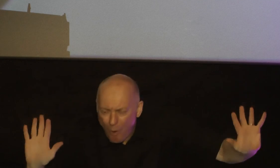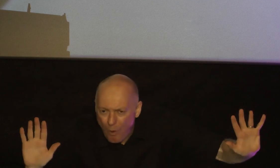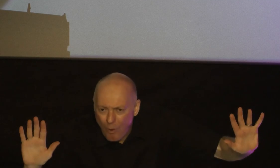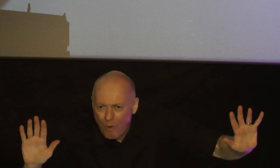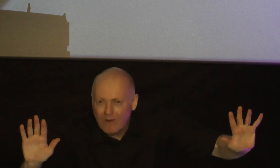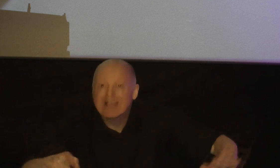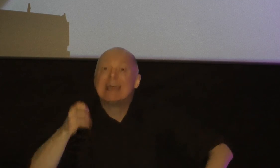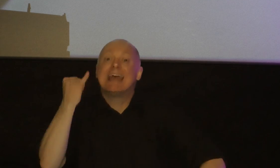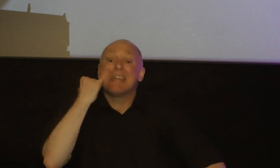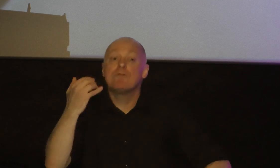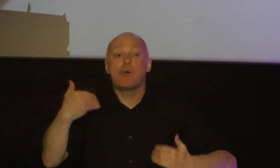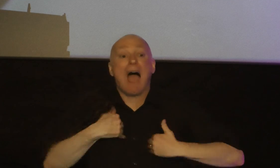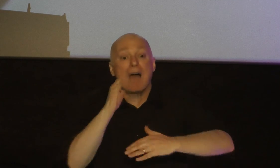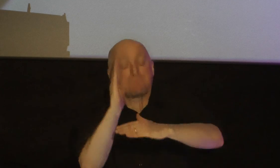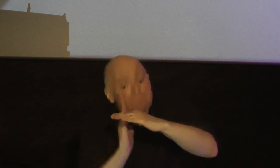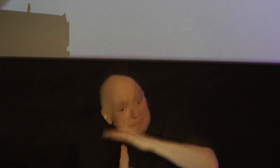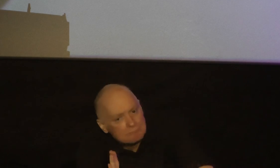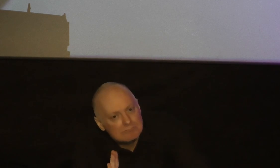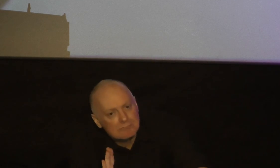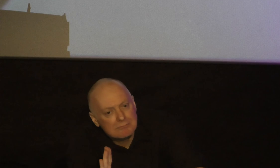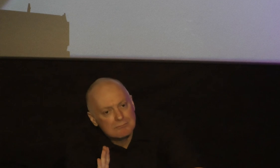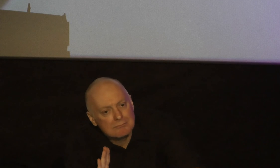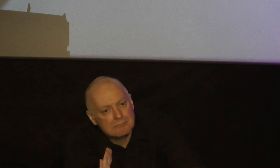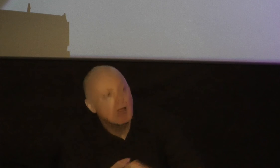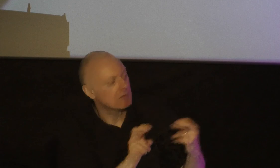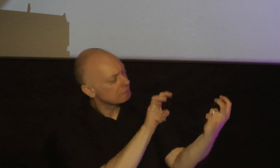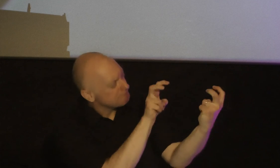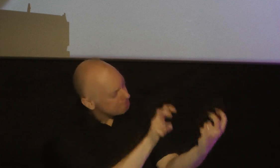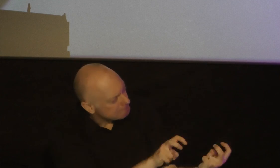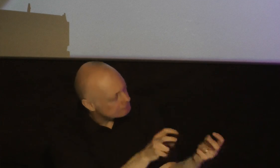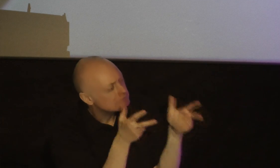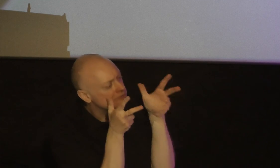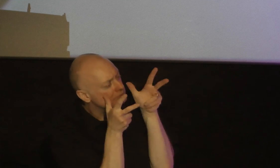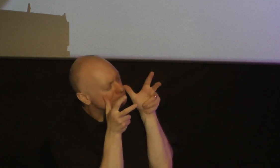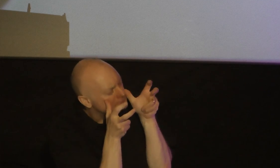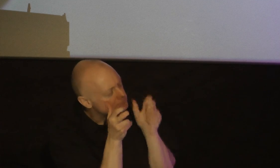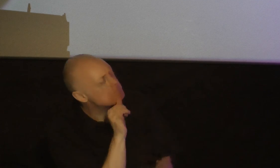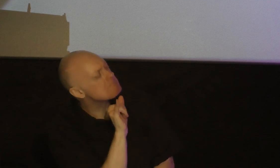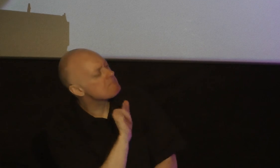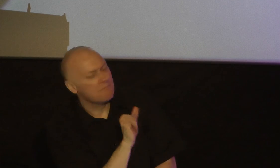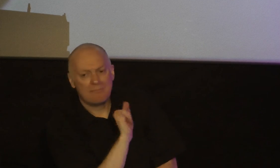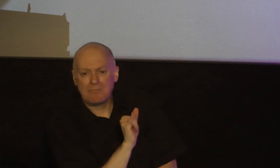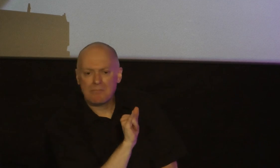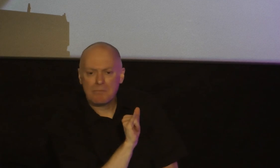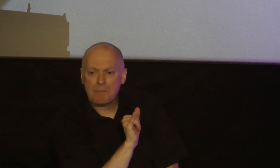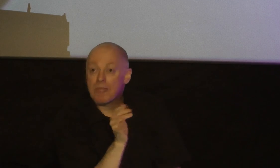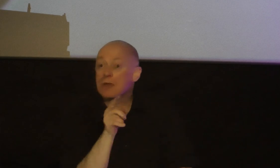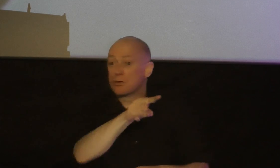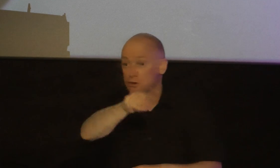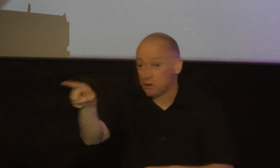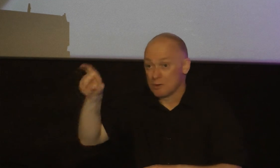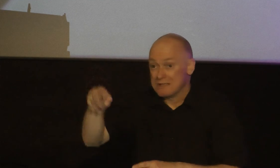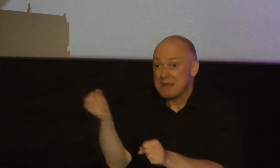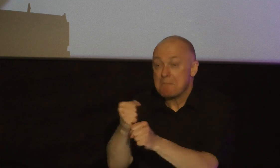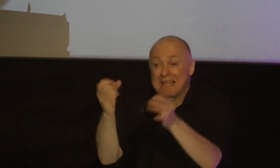humility if there is humility there and as we make a decision to be a source of unity